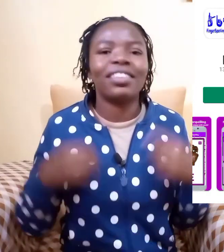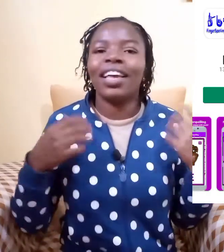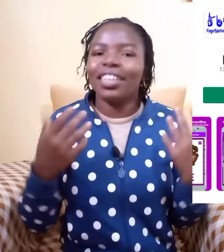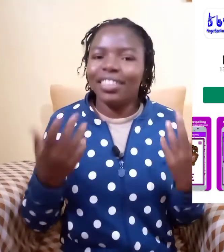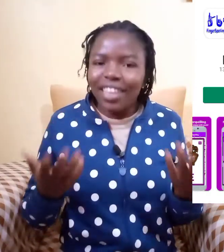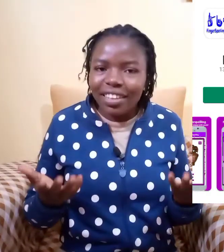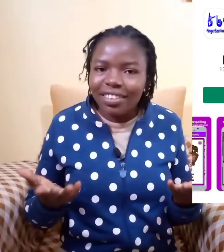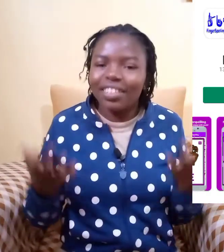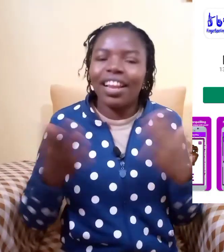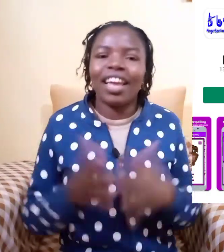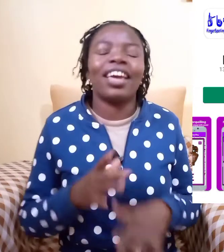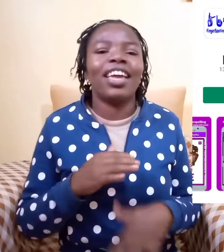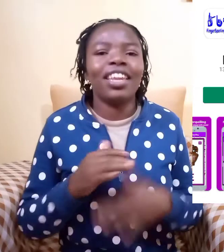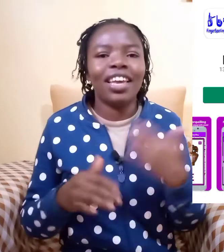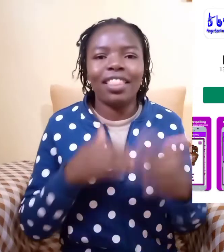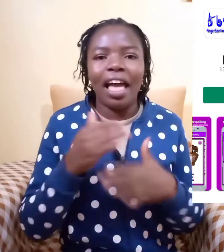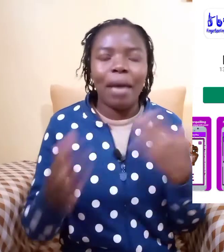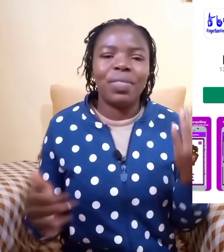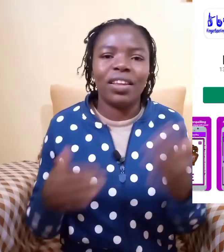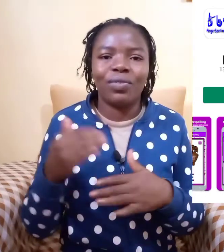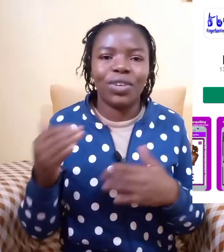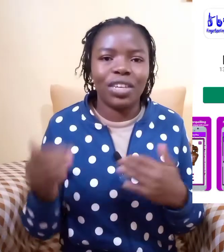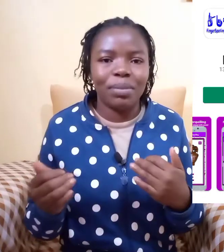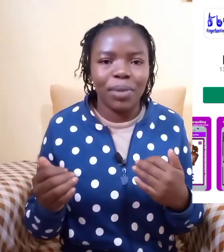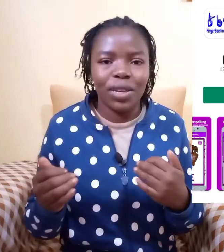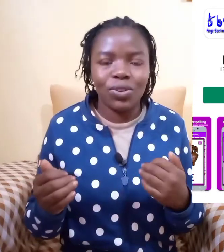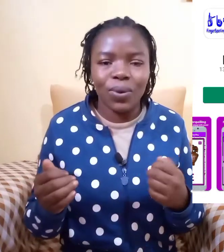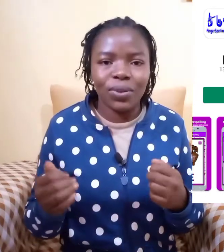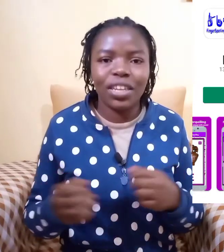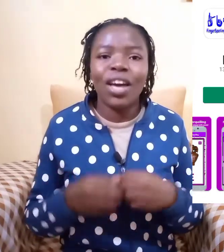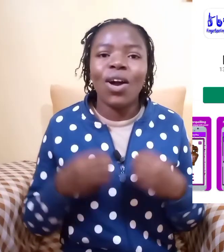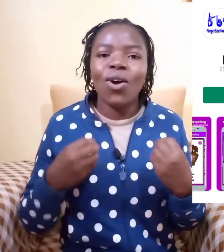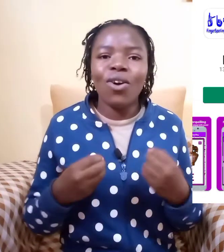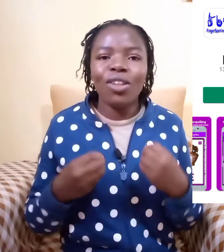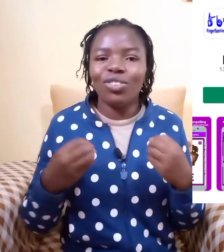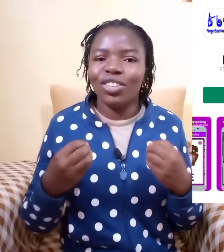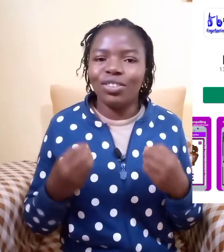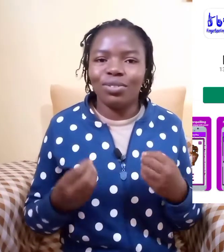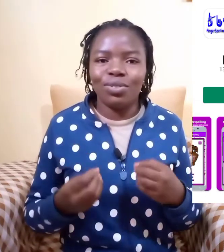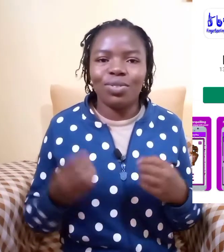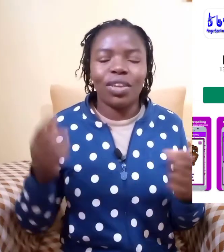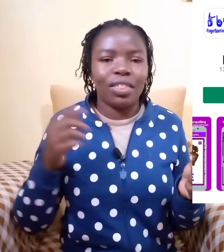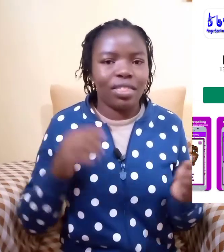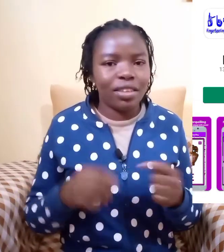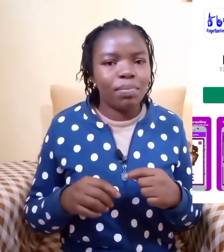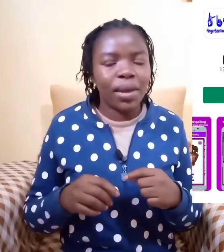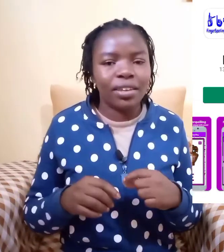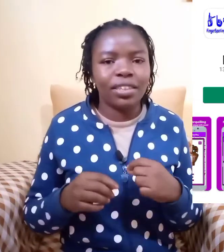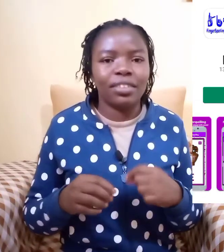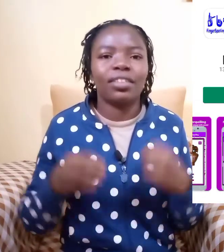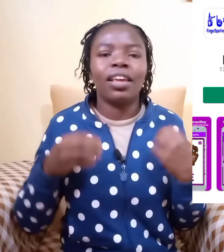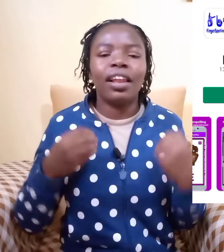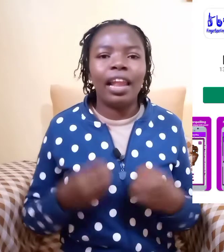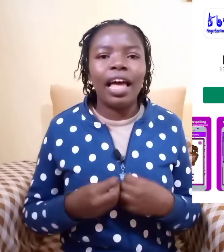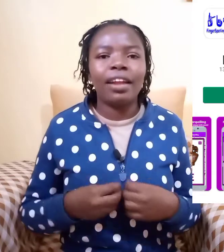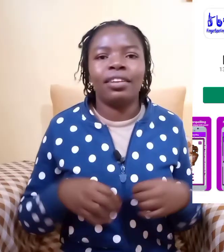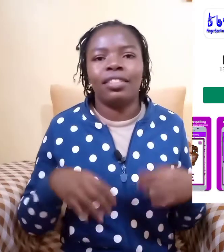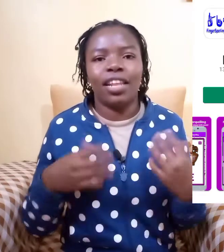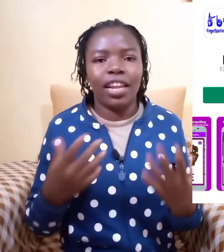just like any other app that i've already mentioned all you need to do in this part is learn the